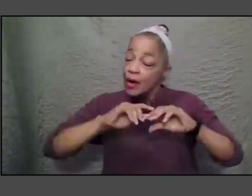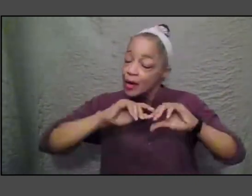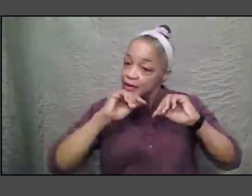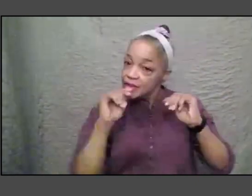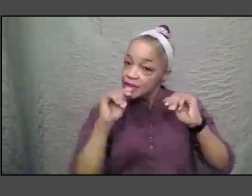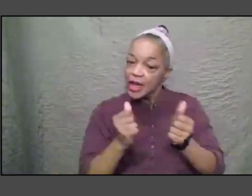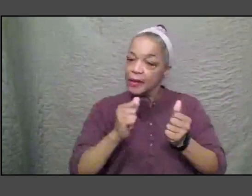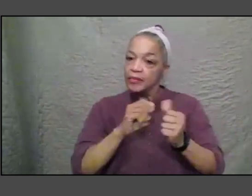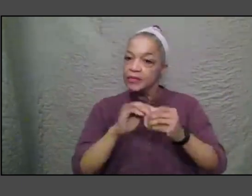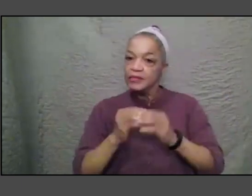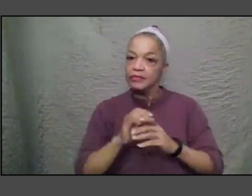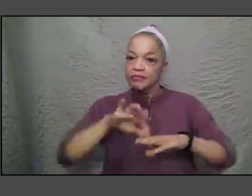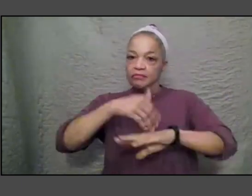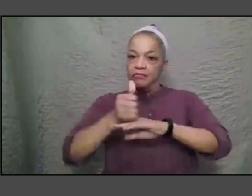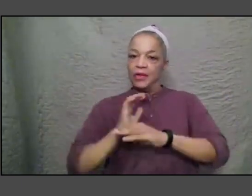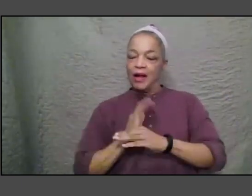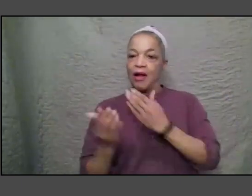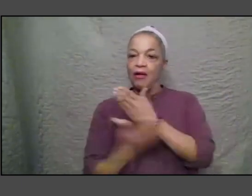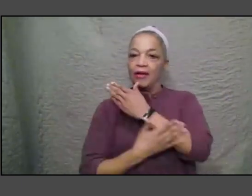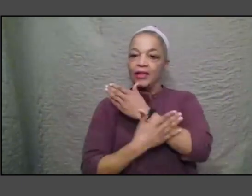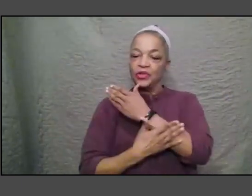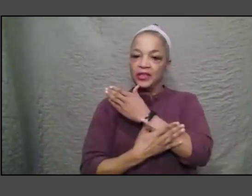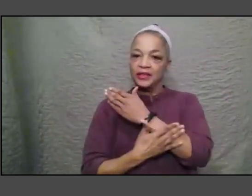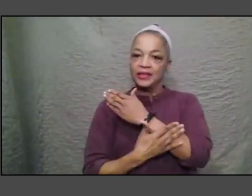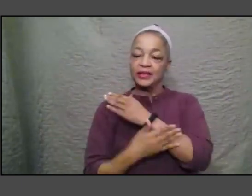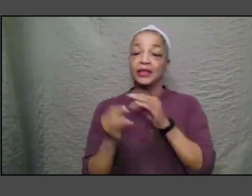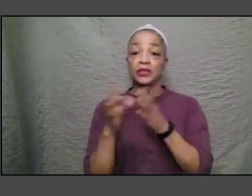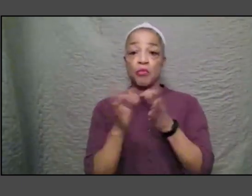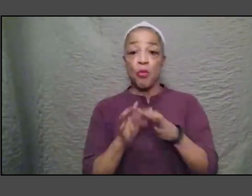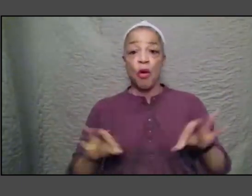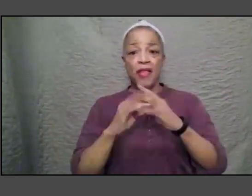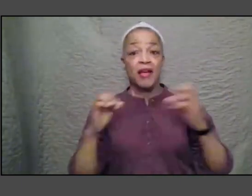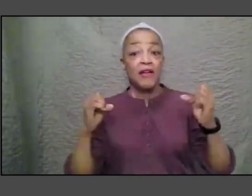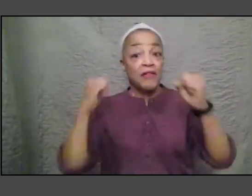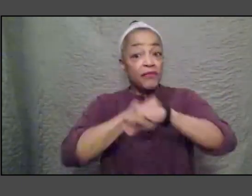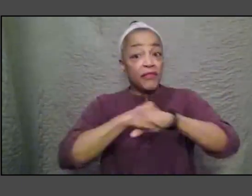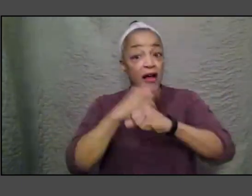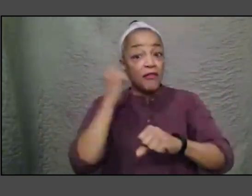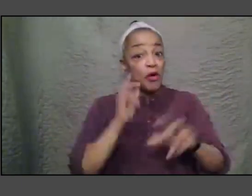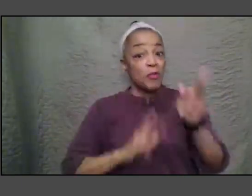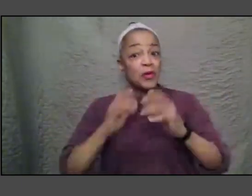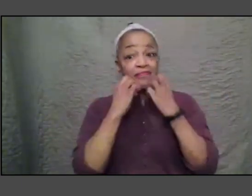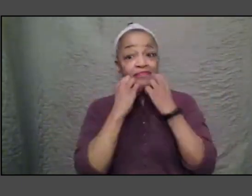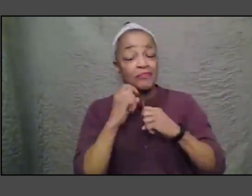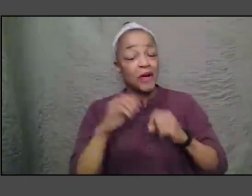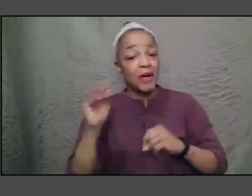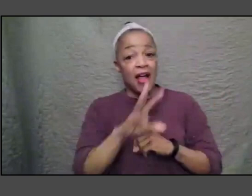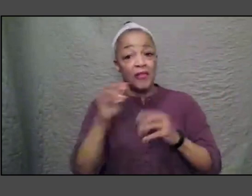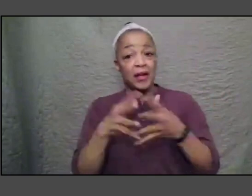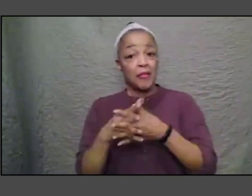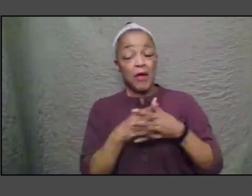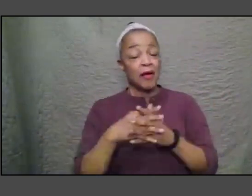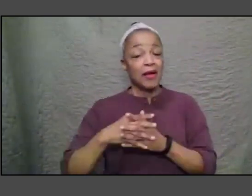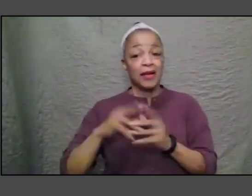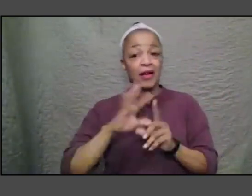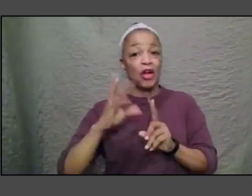it really is more than a fight for those of us that care about African-American culture it ought to be a fight for all who care about